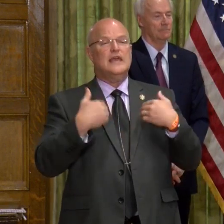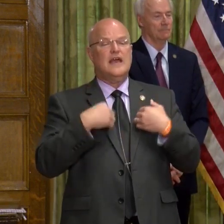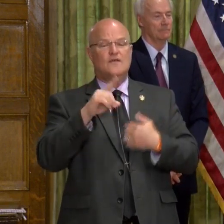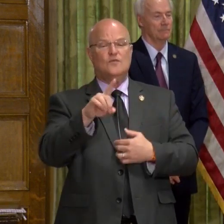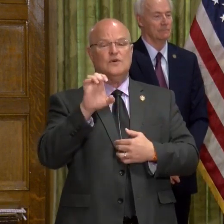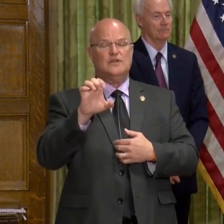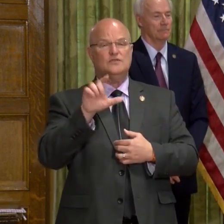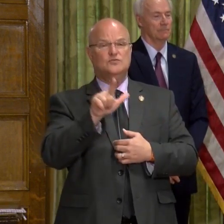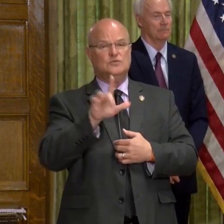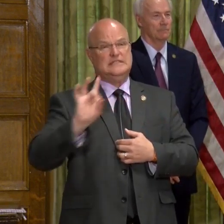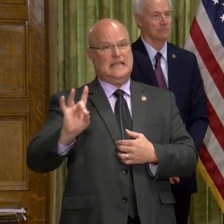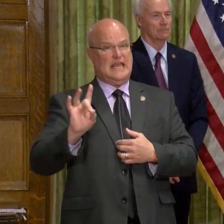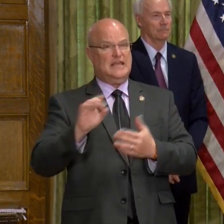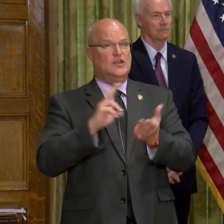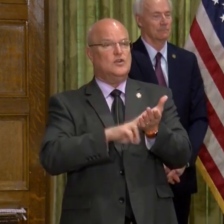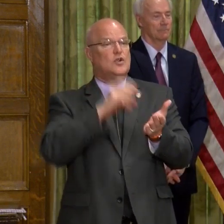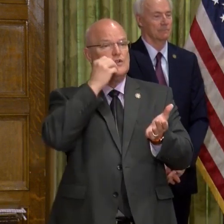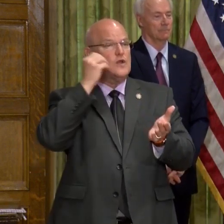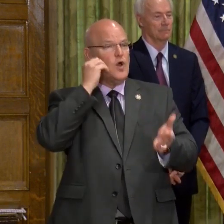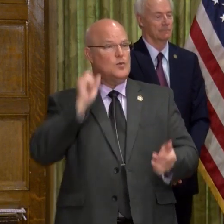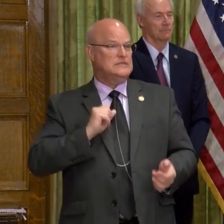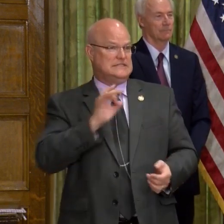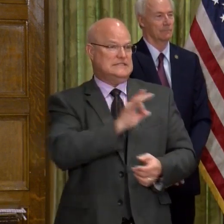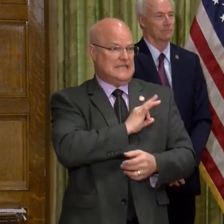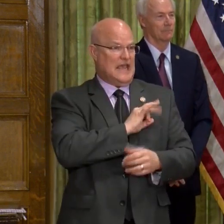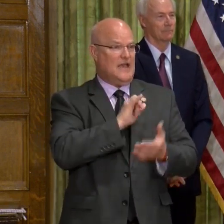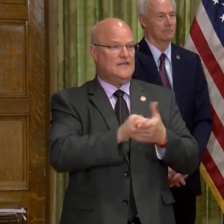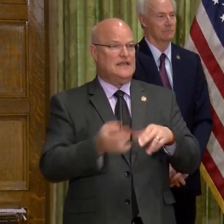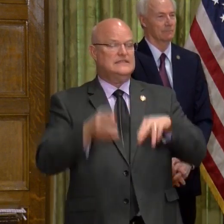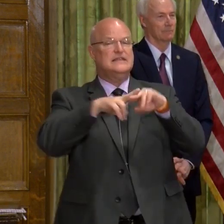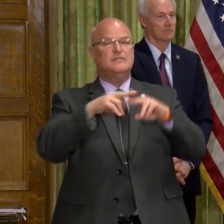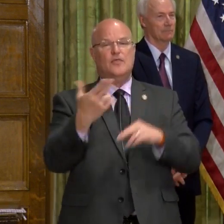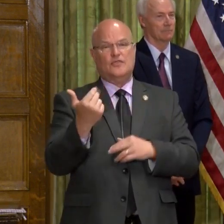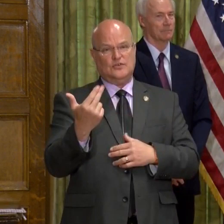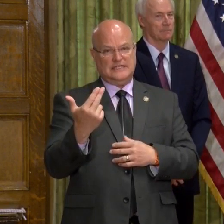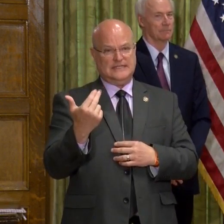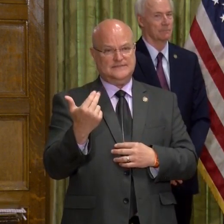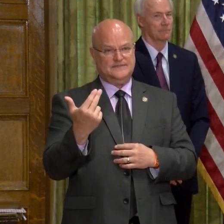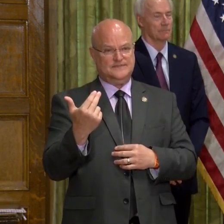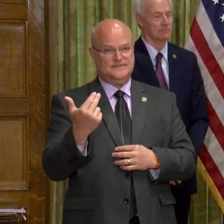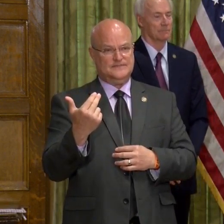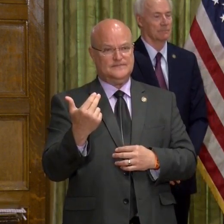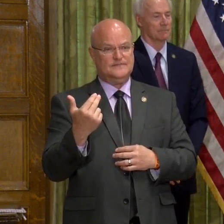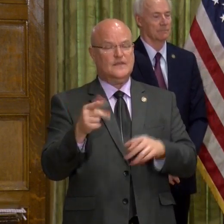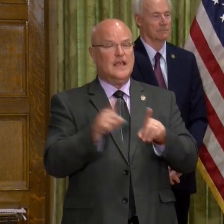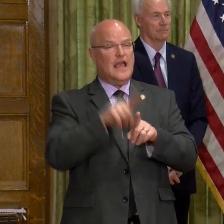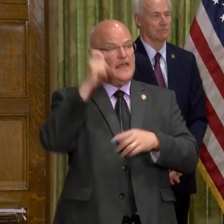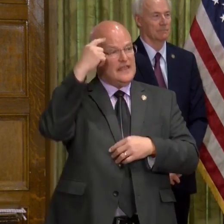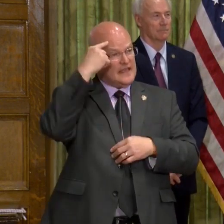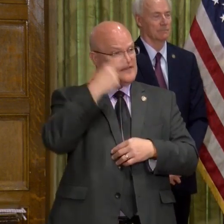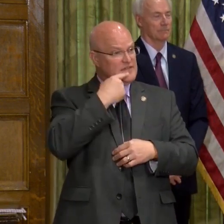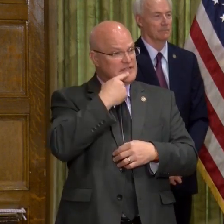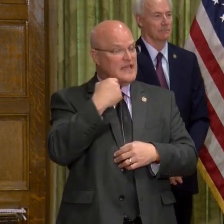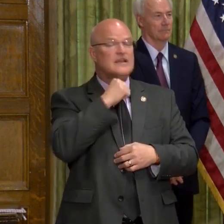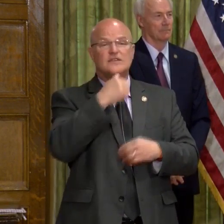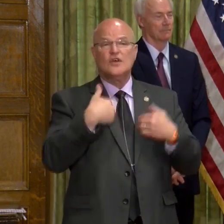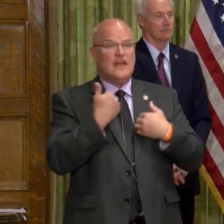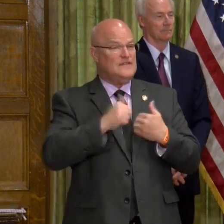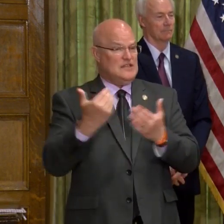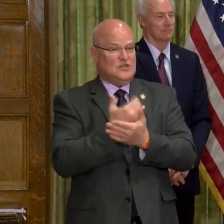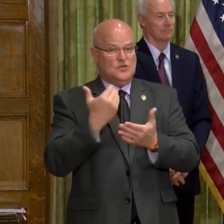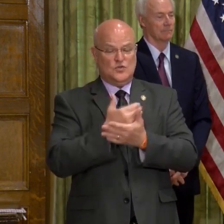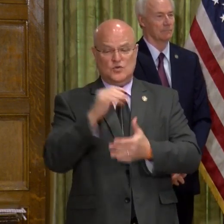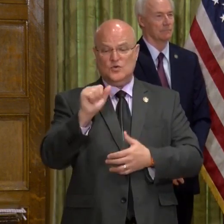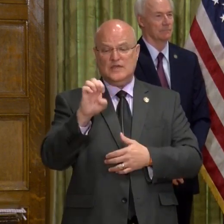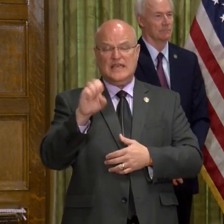128 nursing home staff. That's up 13 from yesterday. As the Governor indicated, we do not have any new